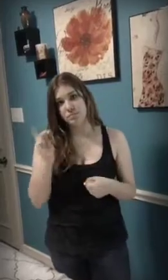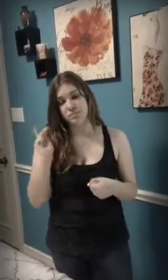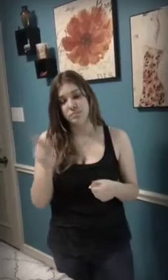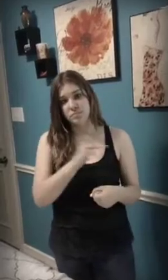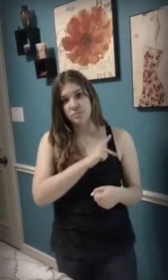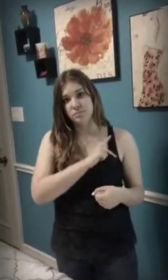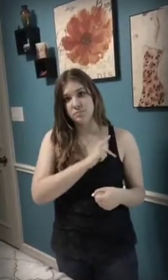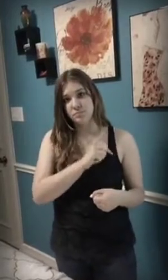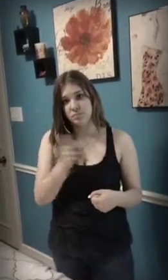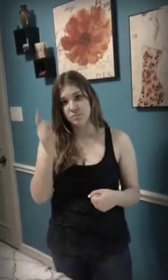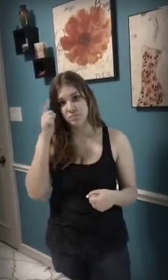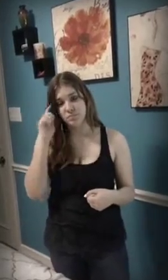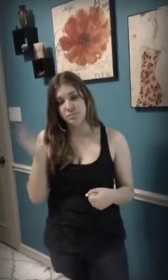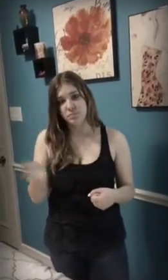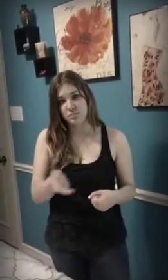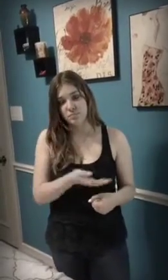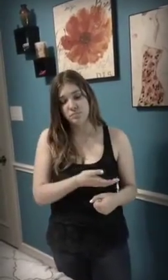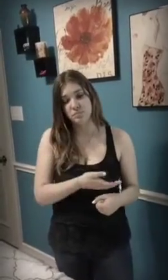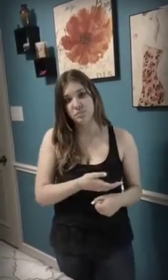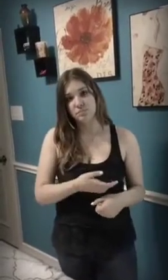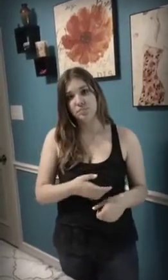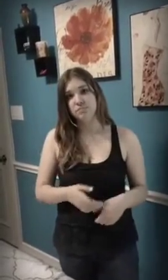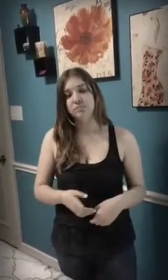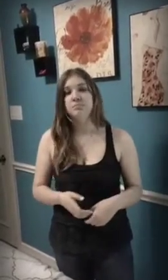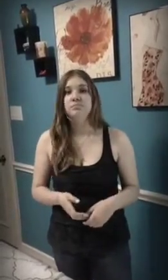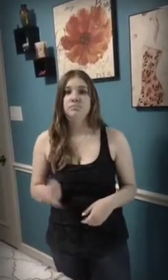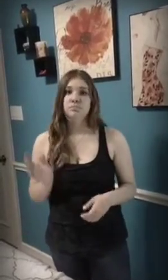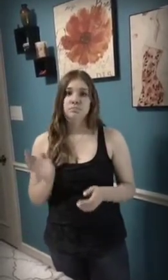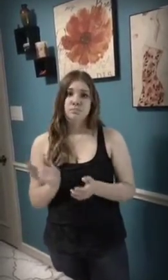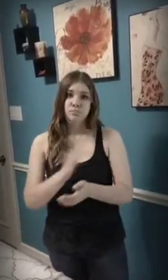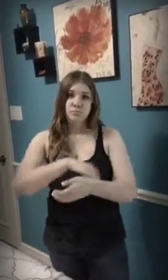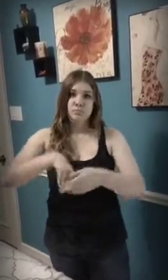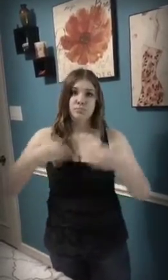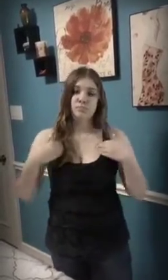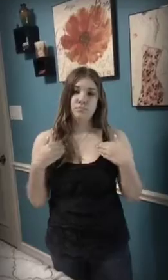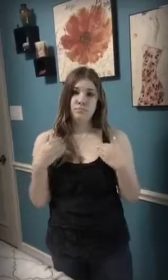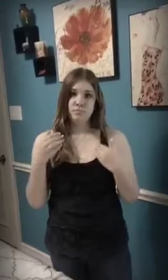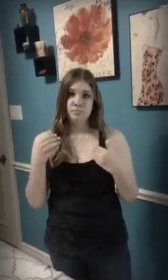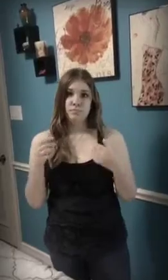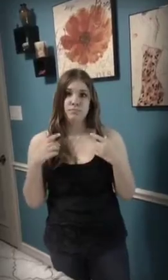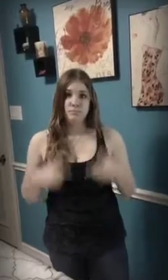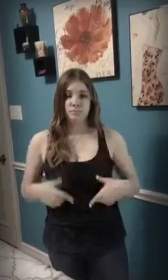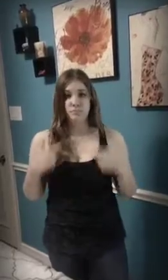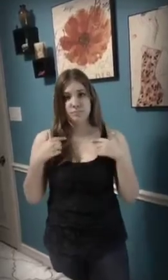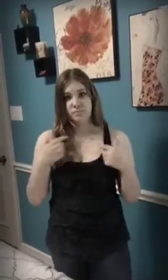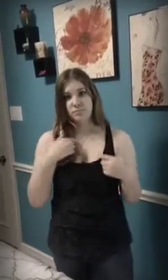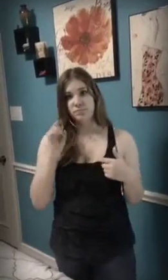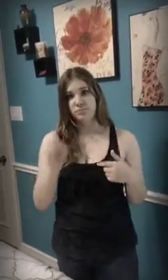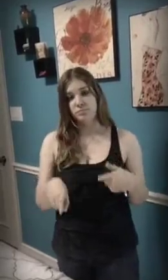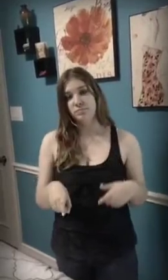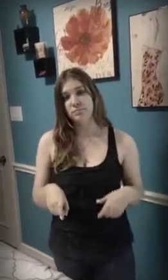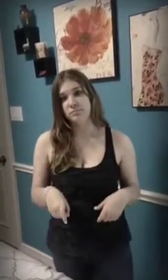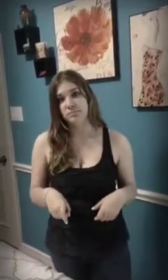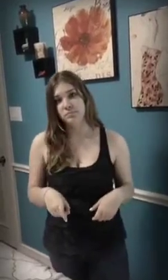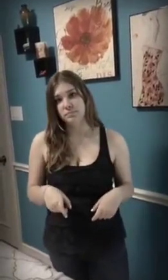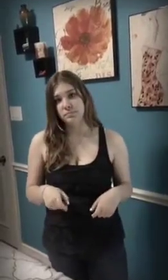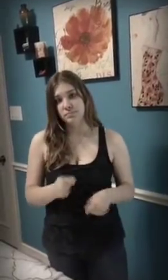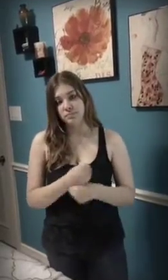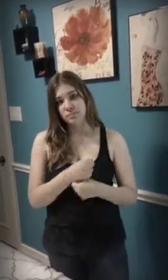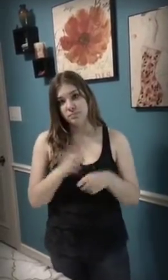king of anything All my life I've tried To